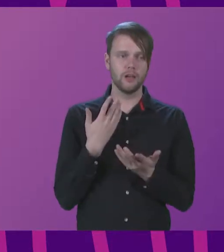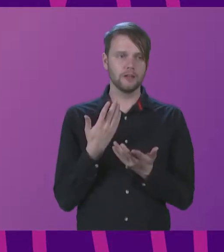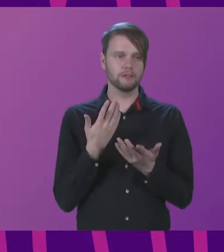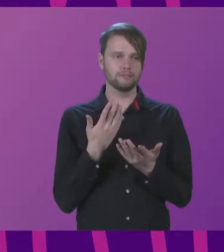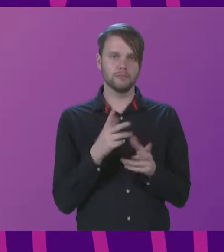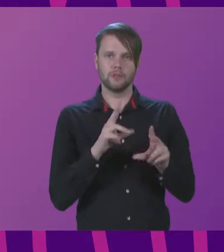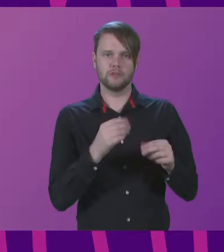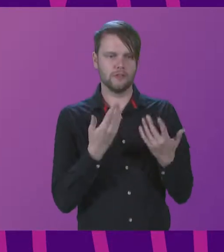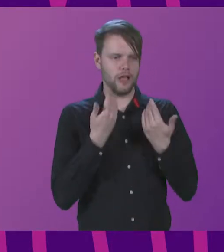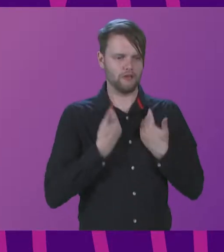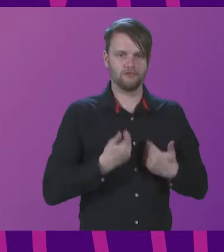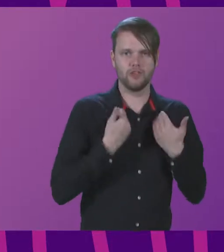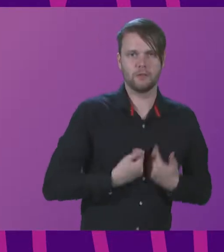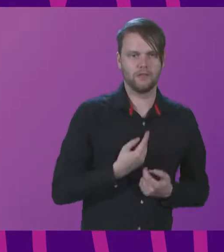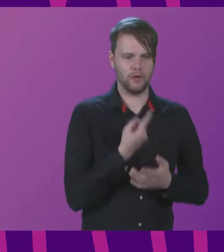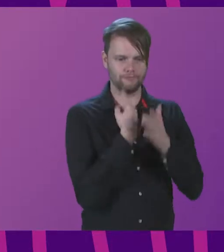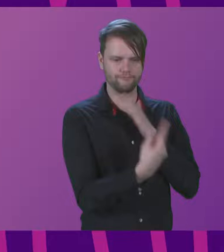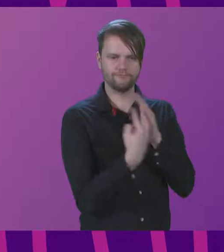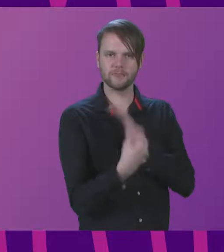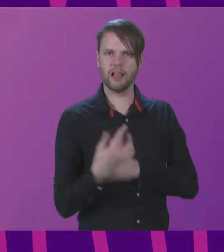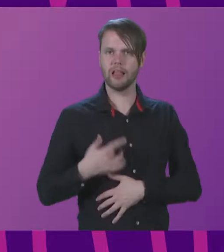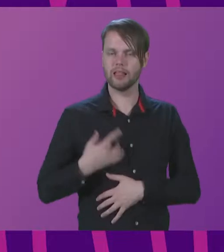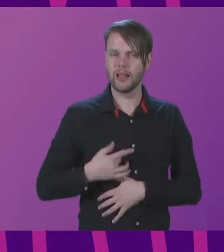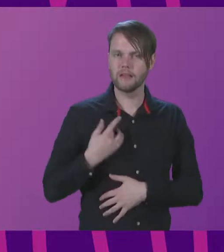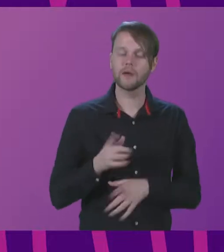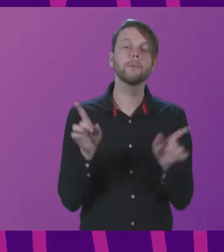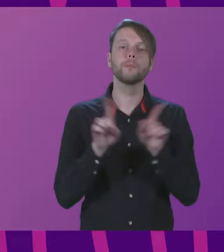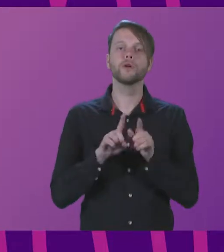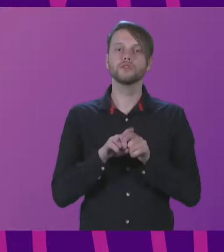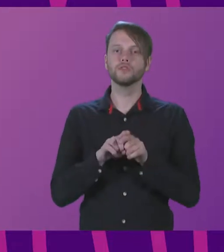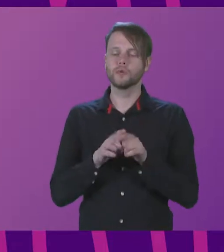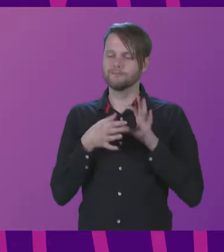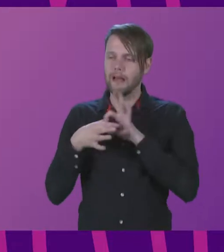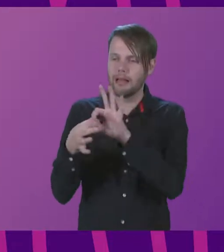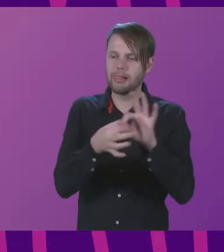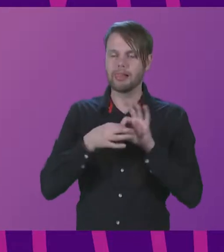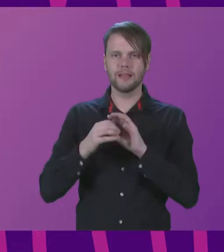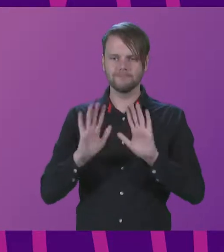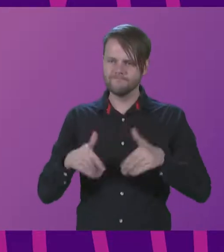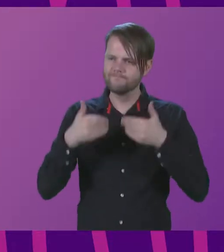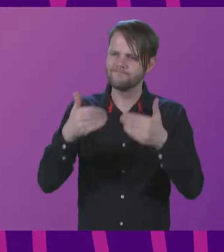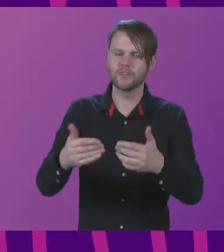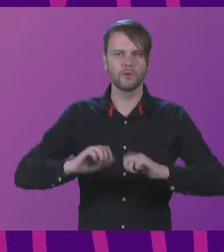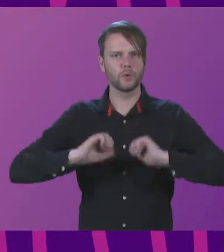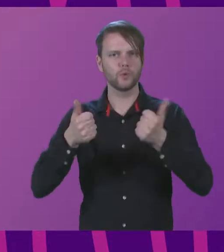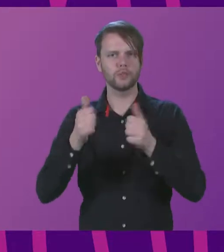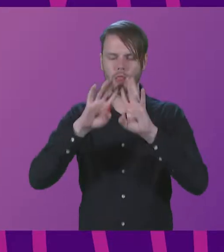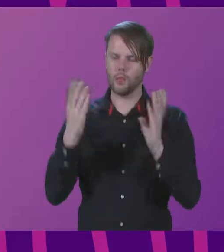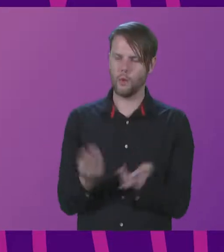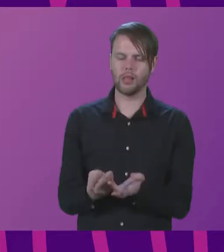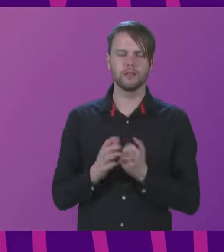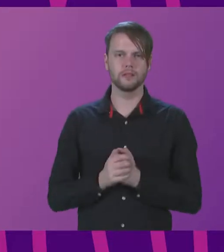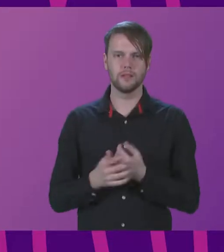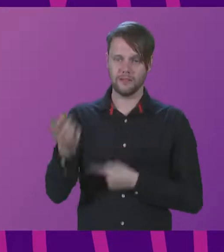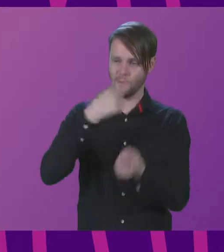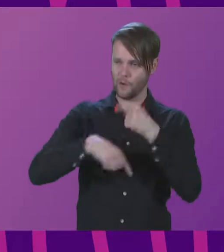source of enrichment in people's individual lives, but is a collective force for good in our world, and that all of us